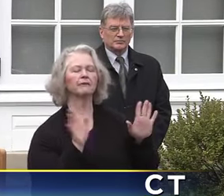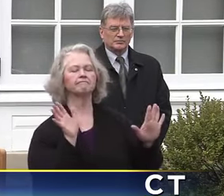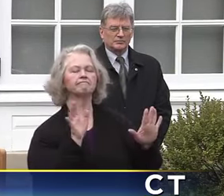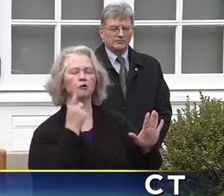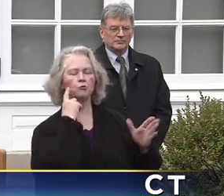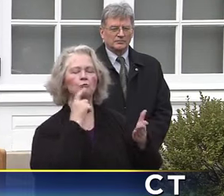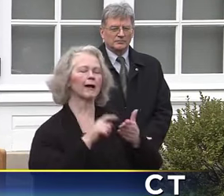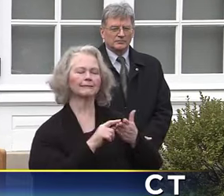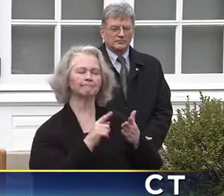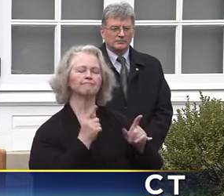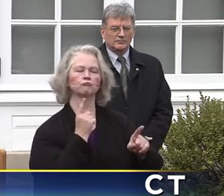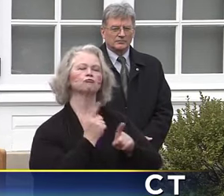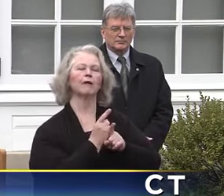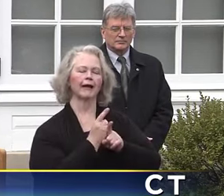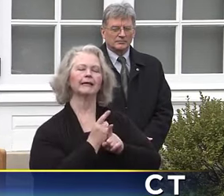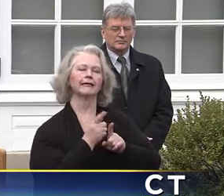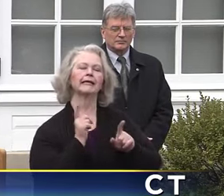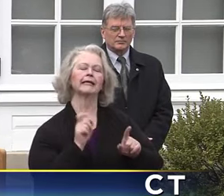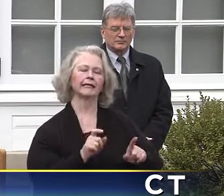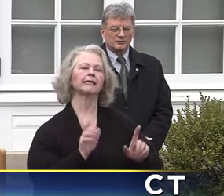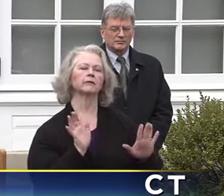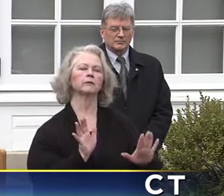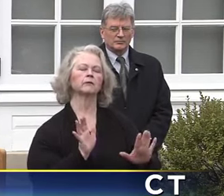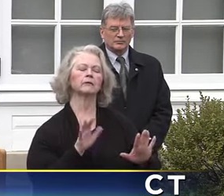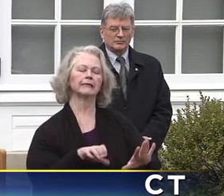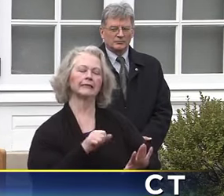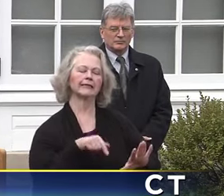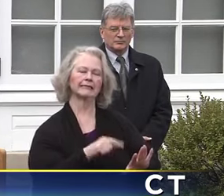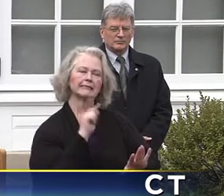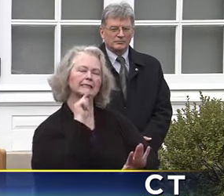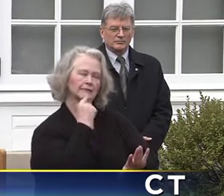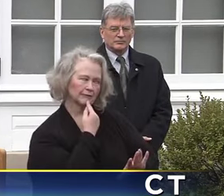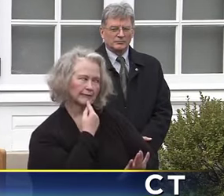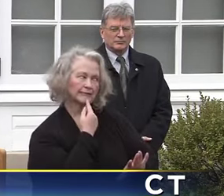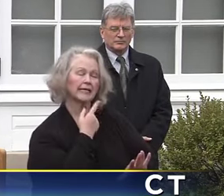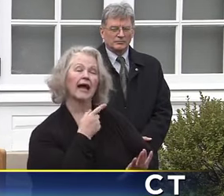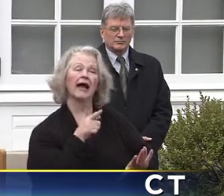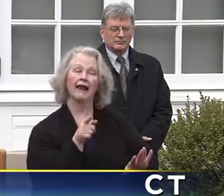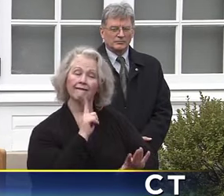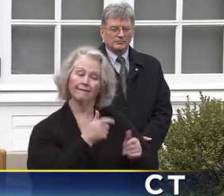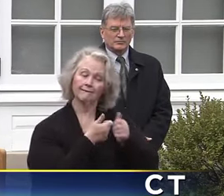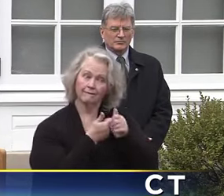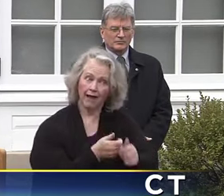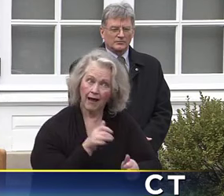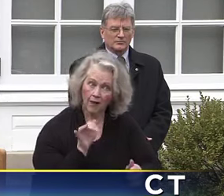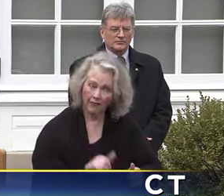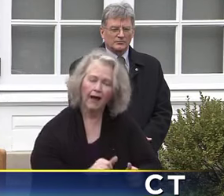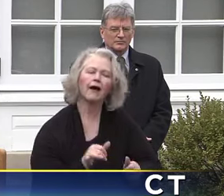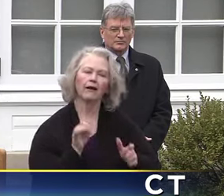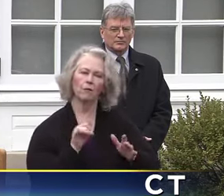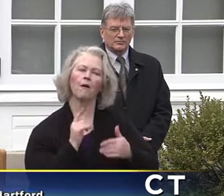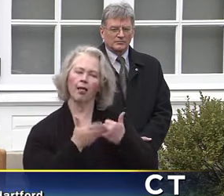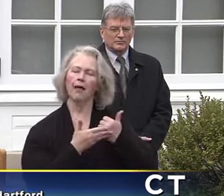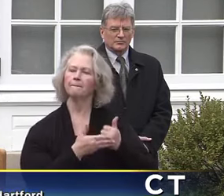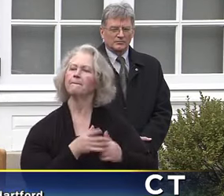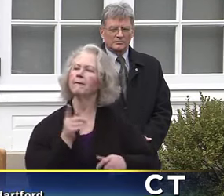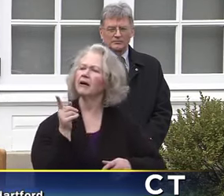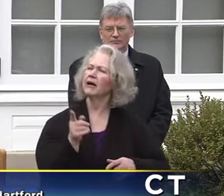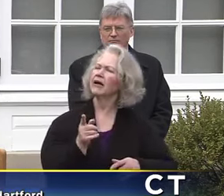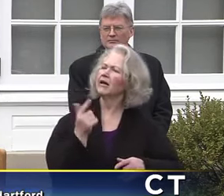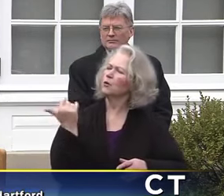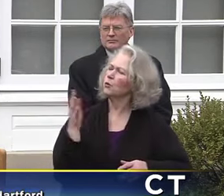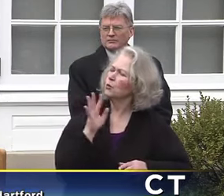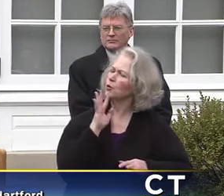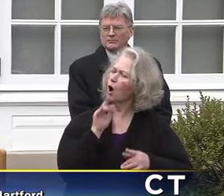the right thing. And I got to urge you, it's serious. And you can make an enormous difference if you follow that maxim. Mr. Governor, you've spoken to Governor Cuomo